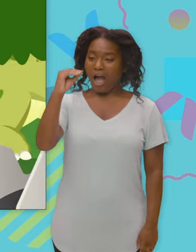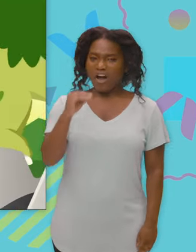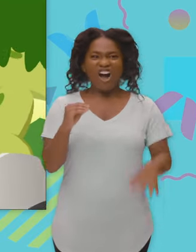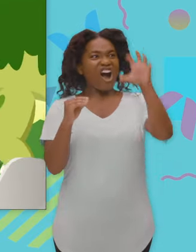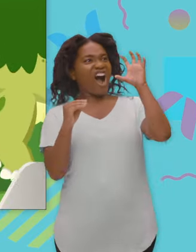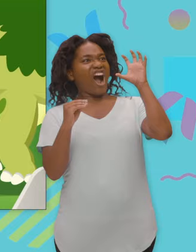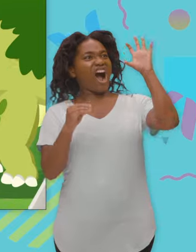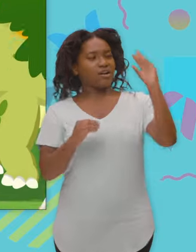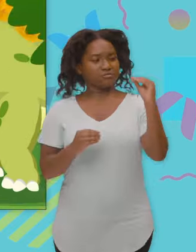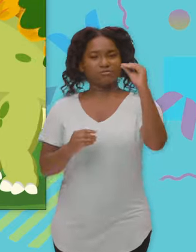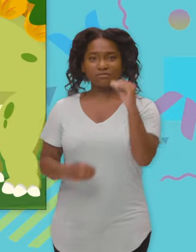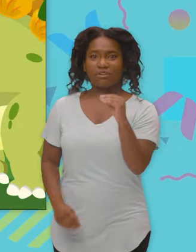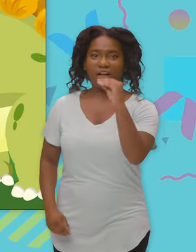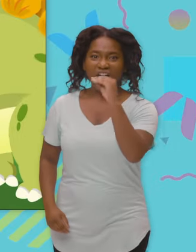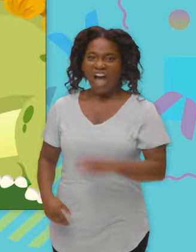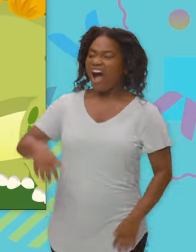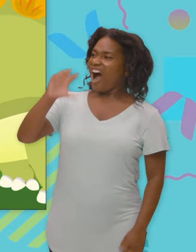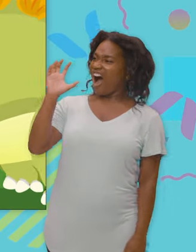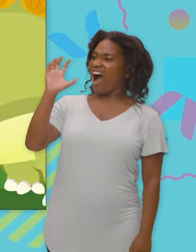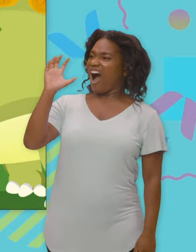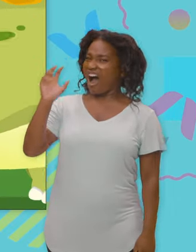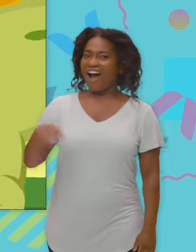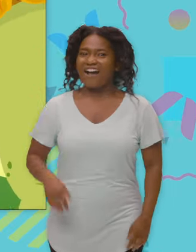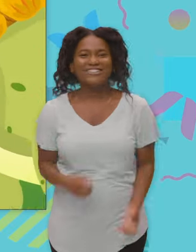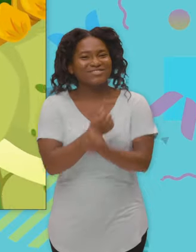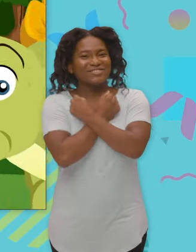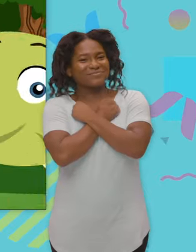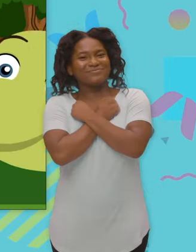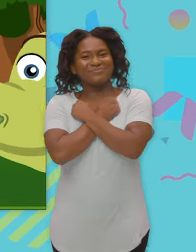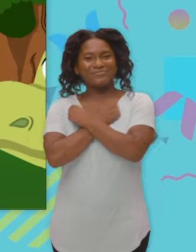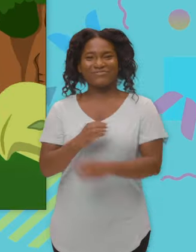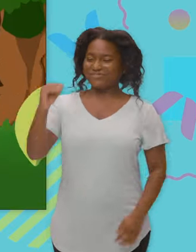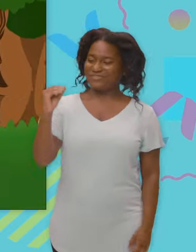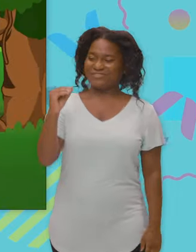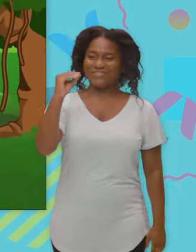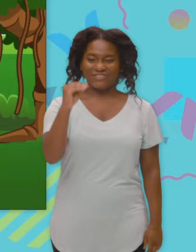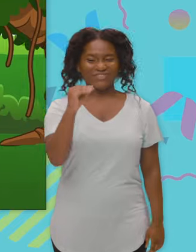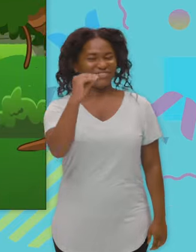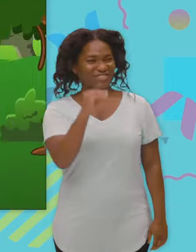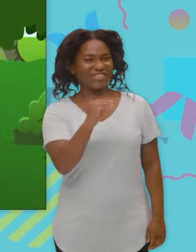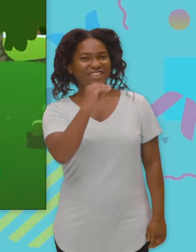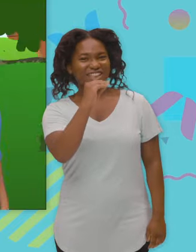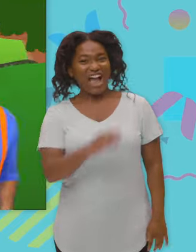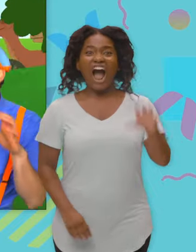Dinosaur, roar! Dinosaur, roar! Oh, I love dinosaur, roar!